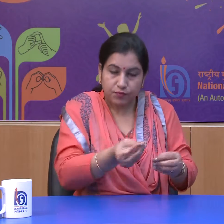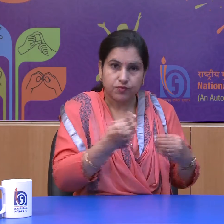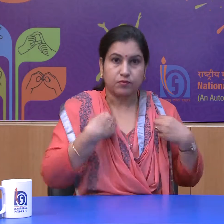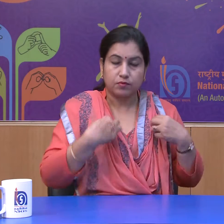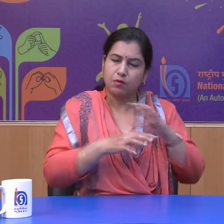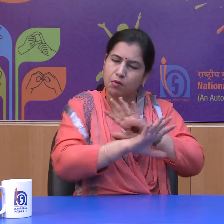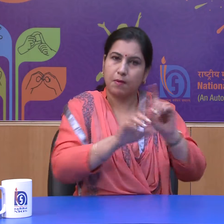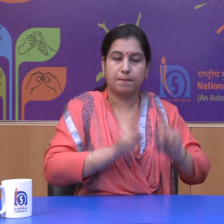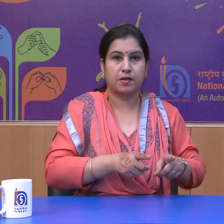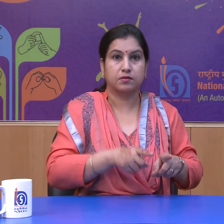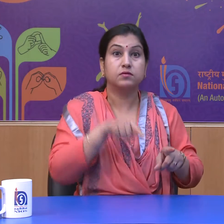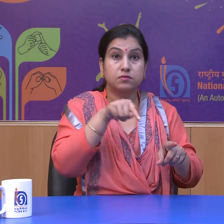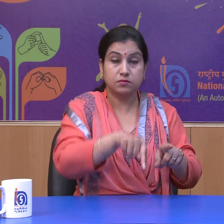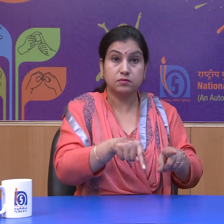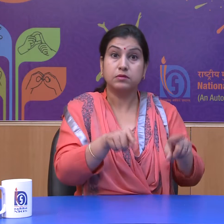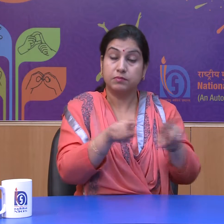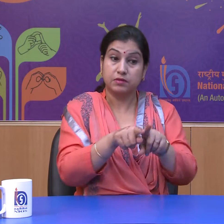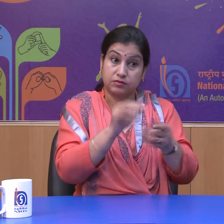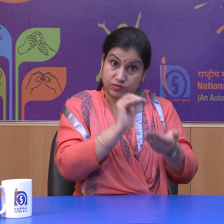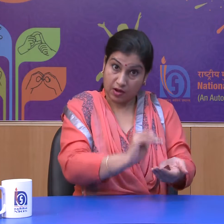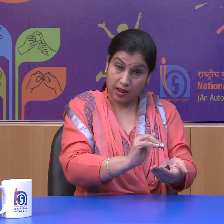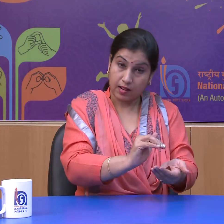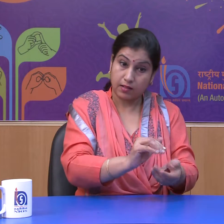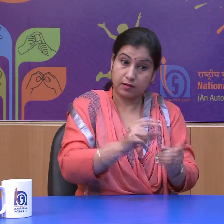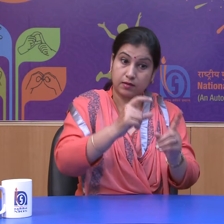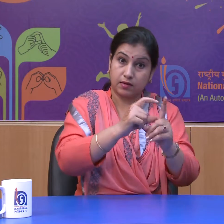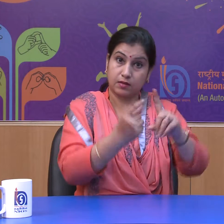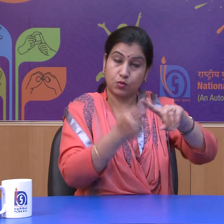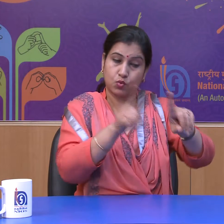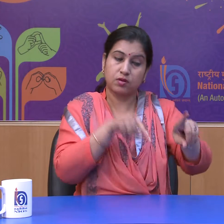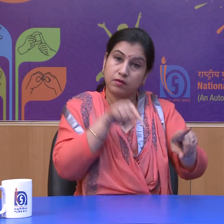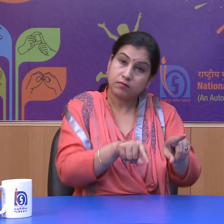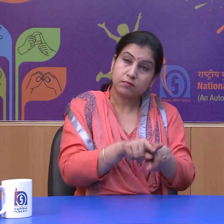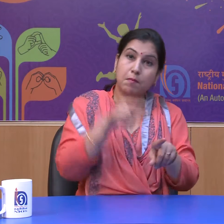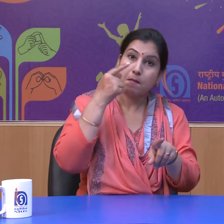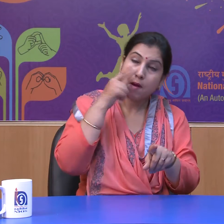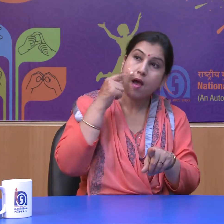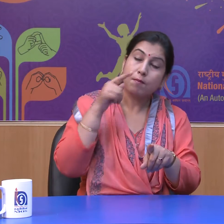it is the duty of the child to take care of his parents in old age.